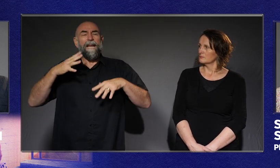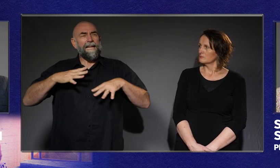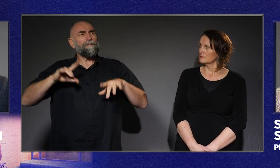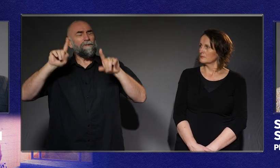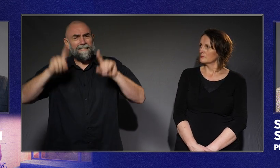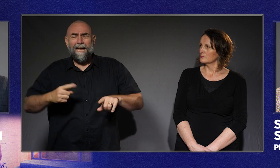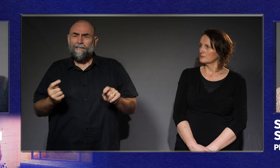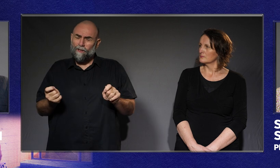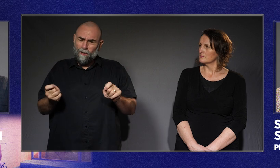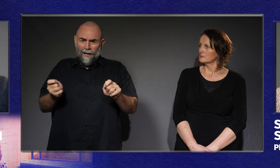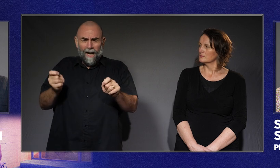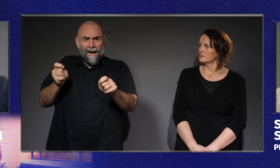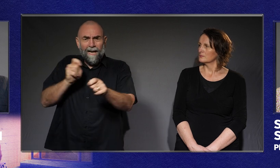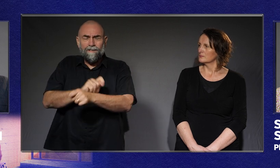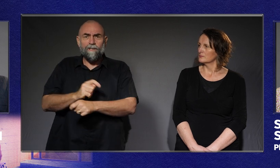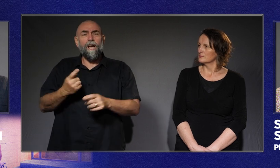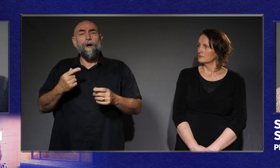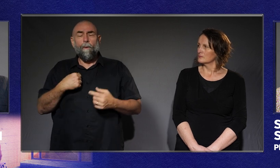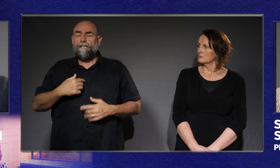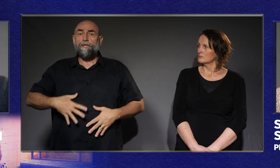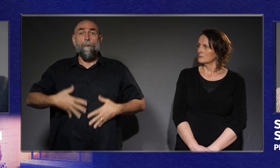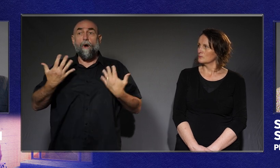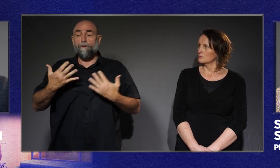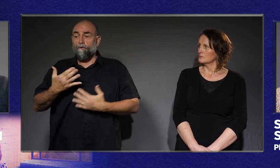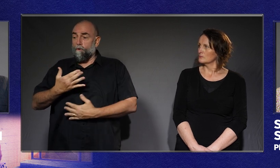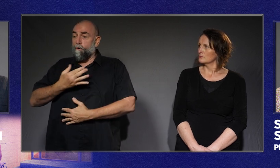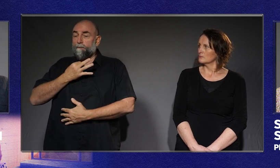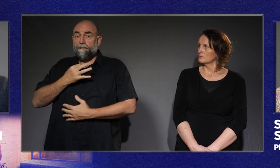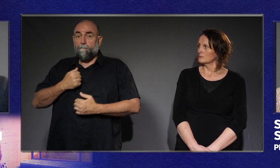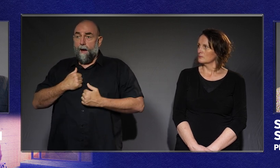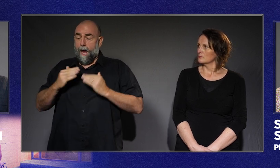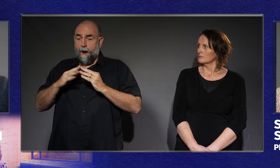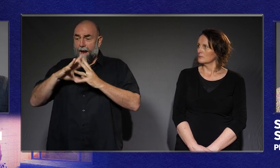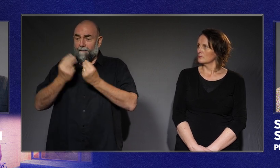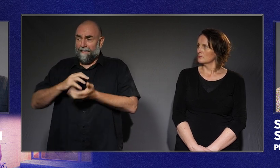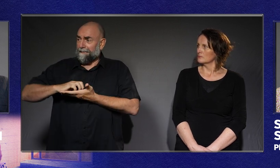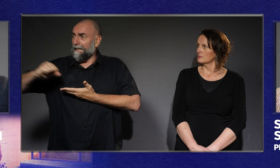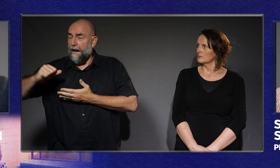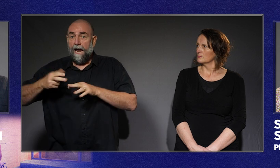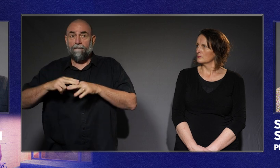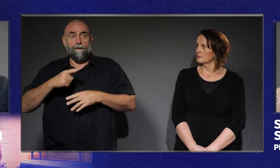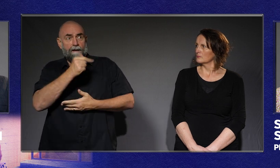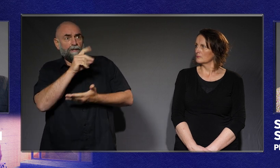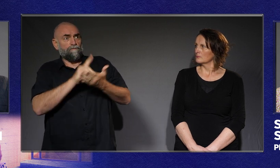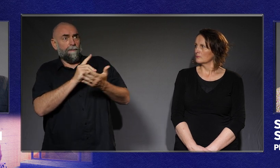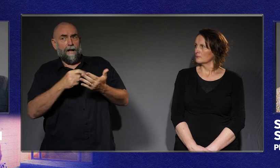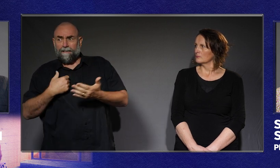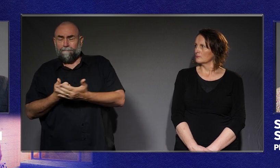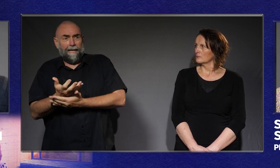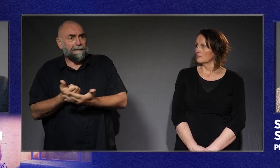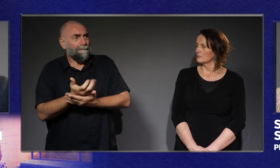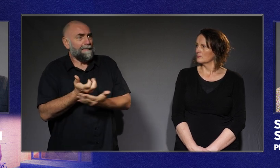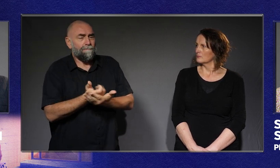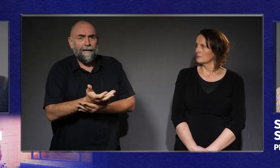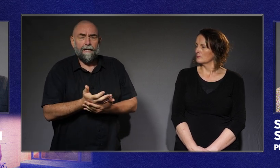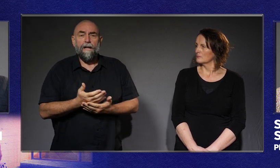changing. We'd no longer need to risk everything just to show that we'd been discriminated against. And as one of the